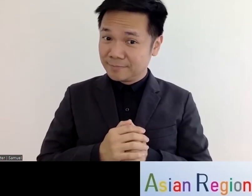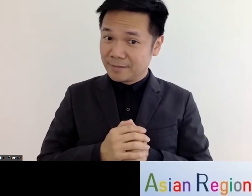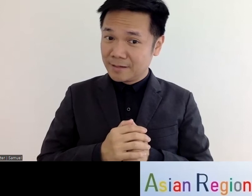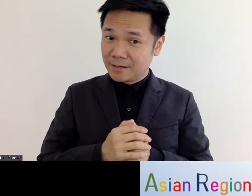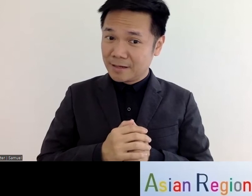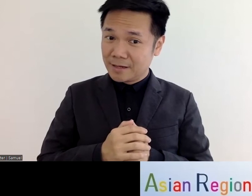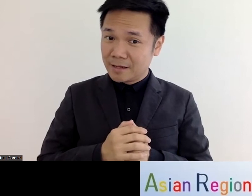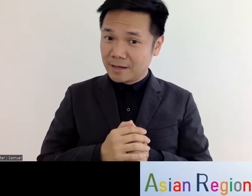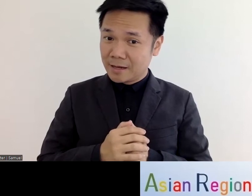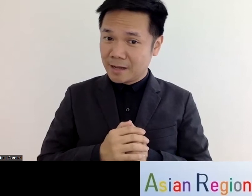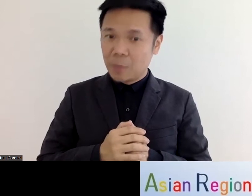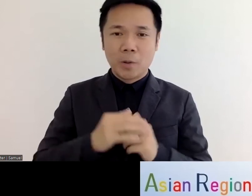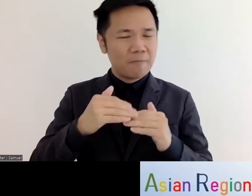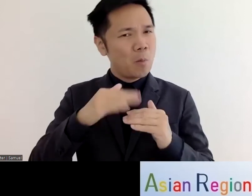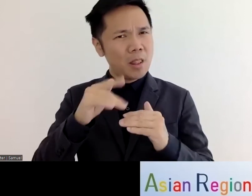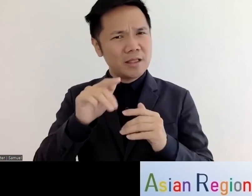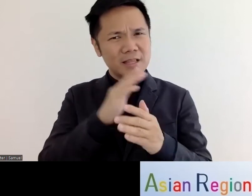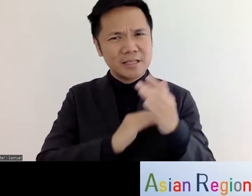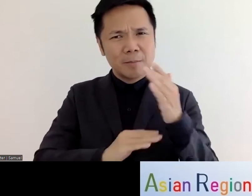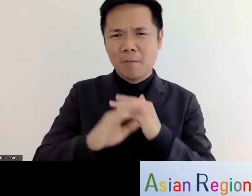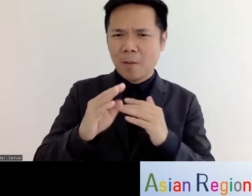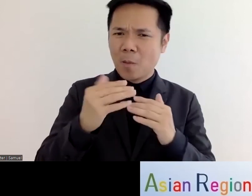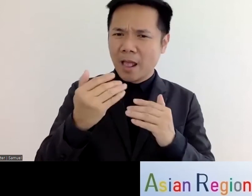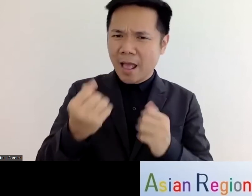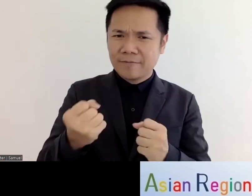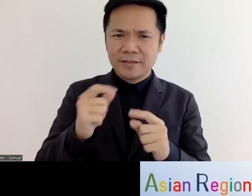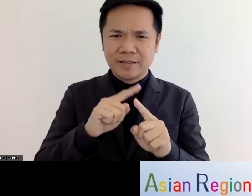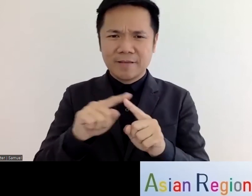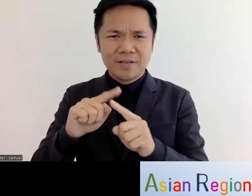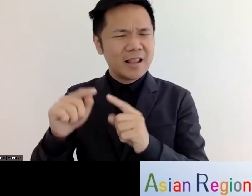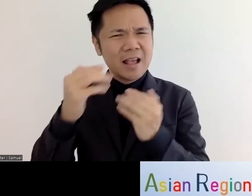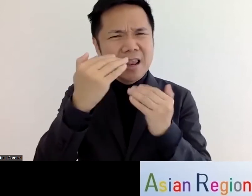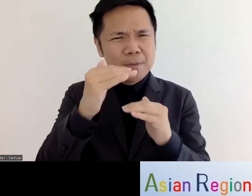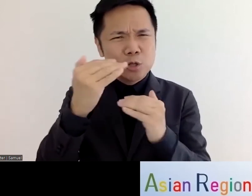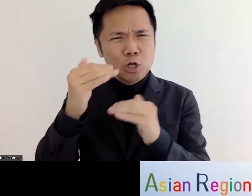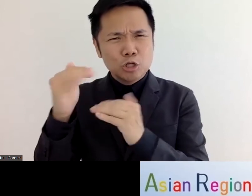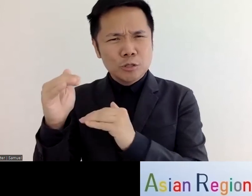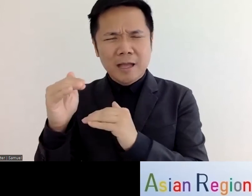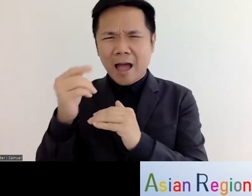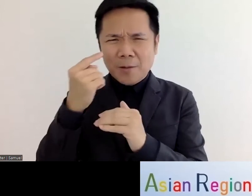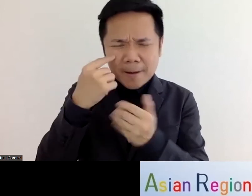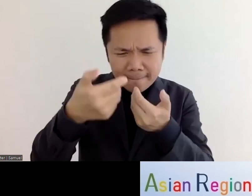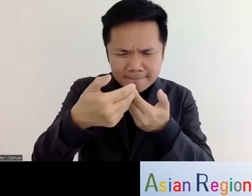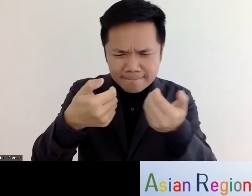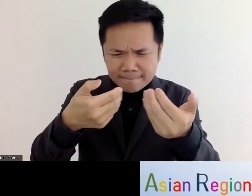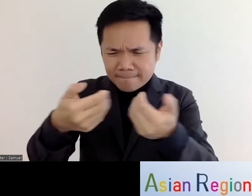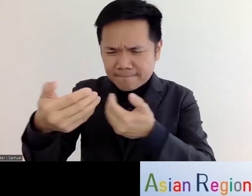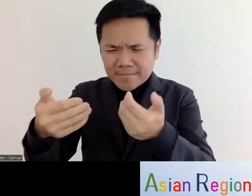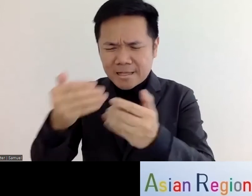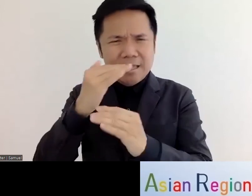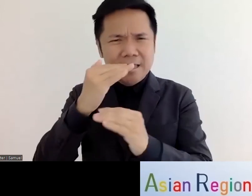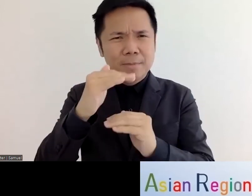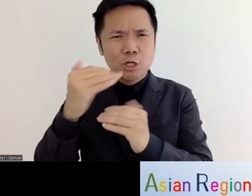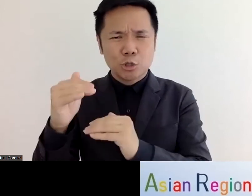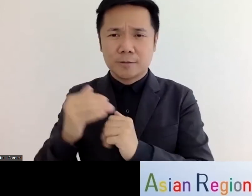certain uh limitation and because of that limitation we cannot do certain uh kinds of though